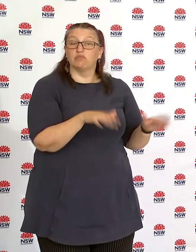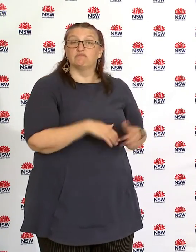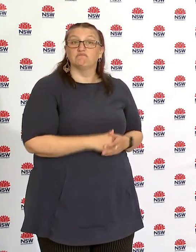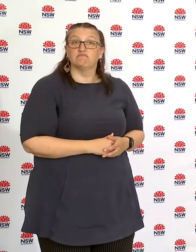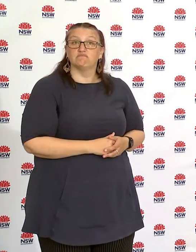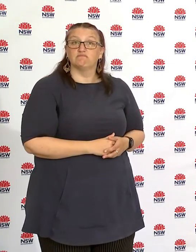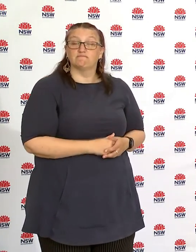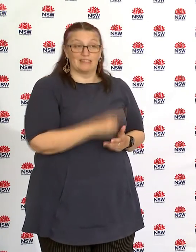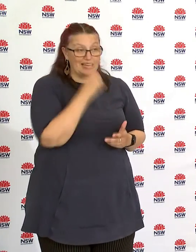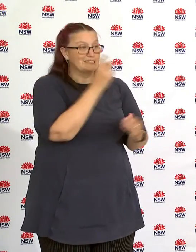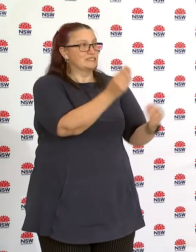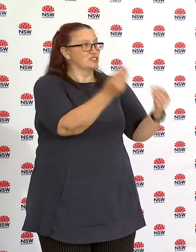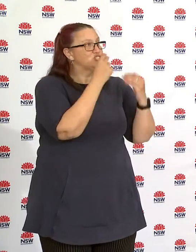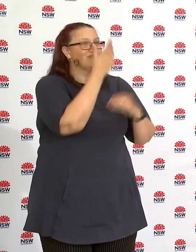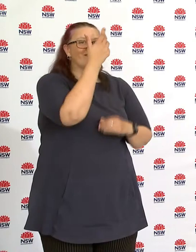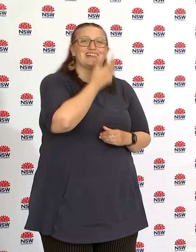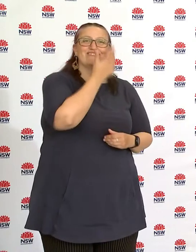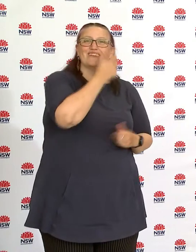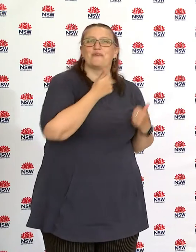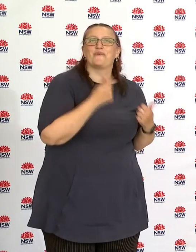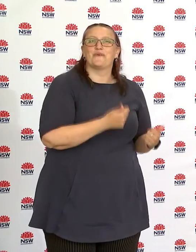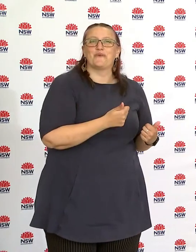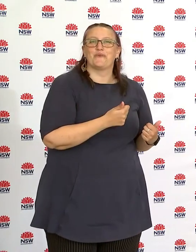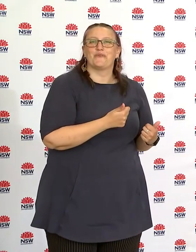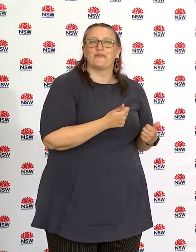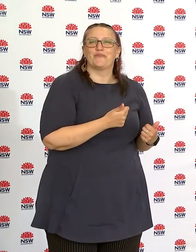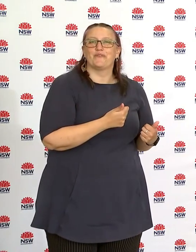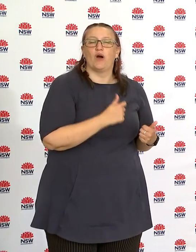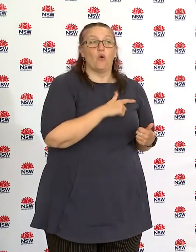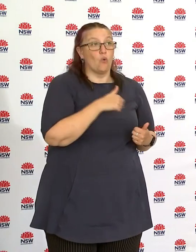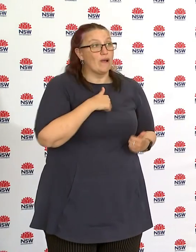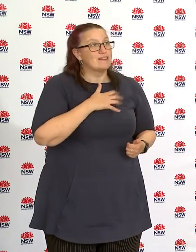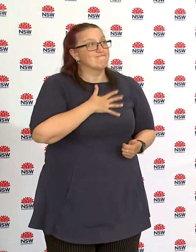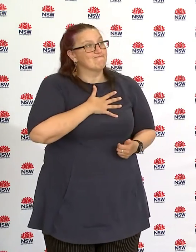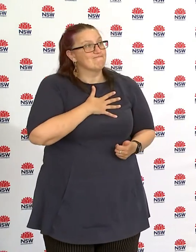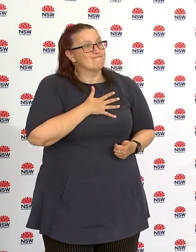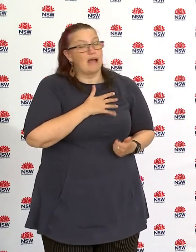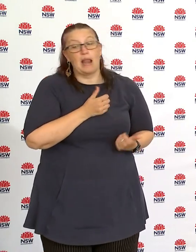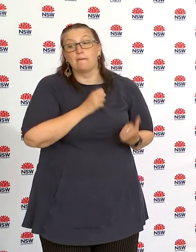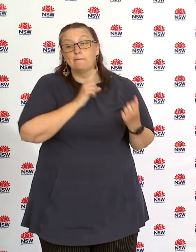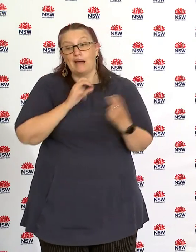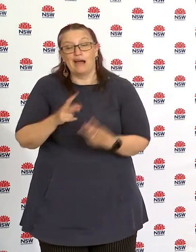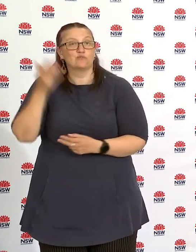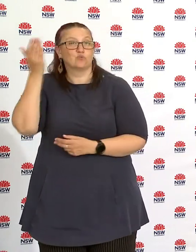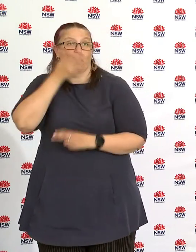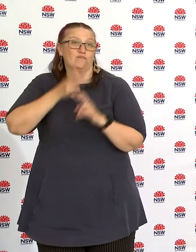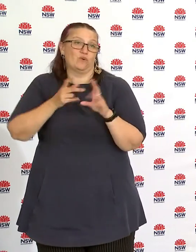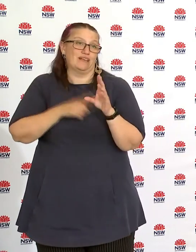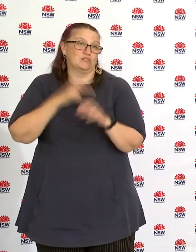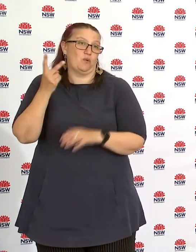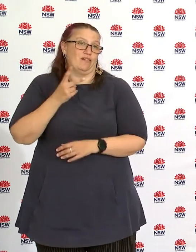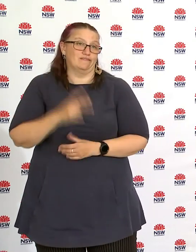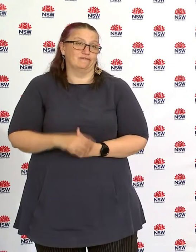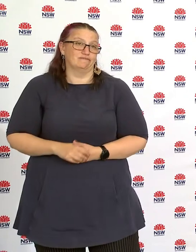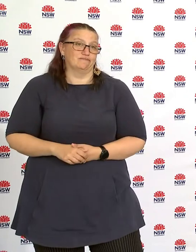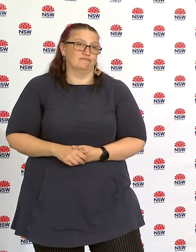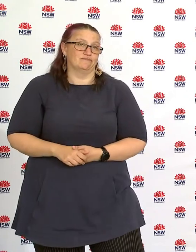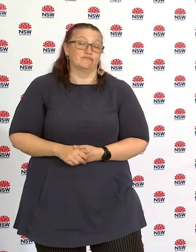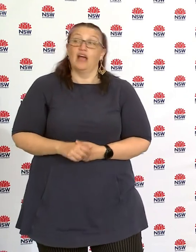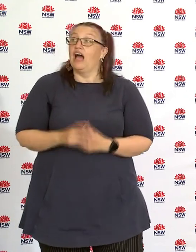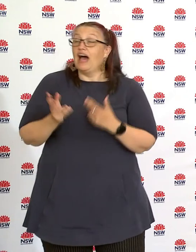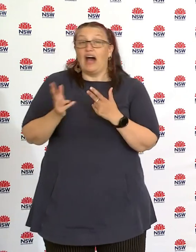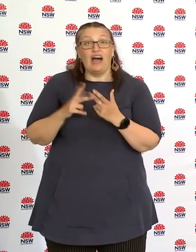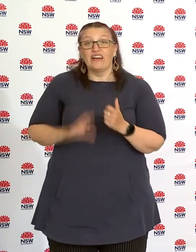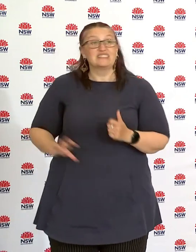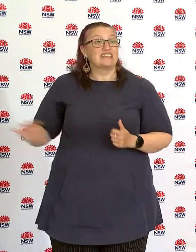you know where where perhaps the other states and others haven't been as generous our own rural and regional new south wales who've stuck by us